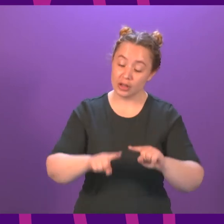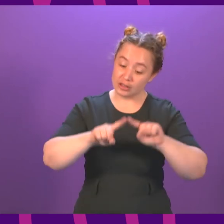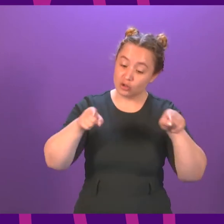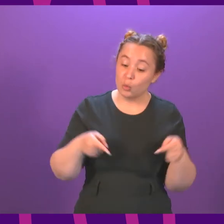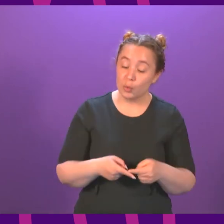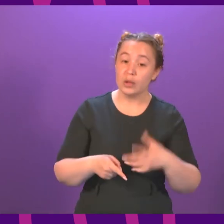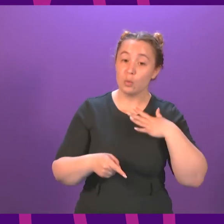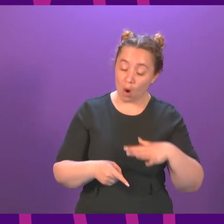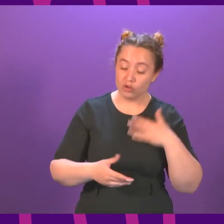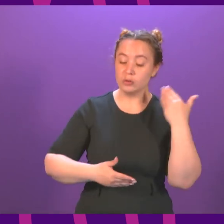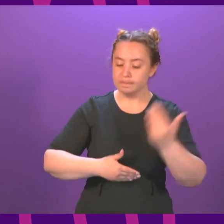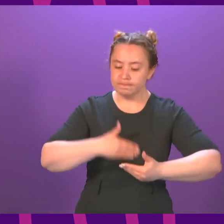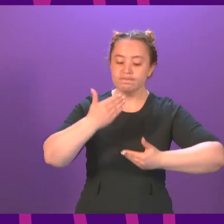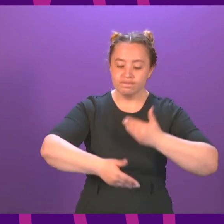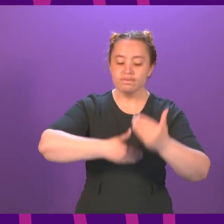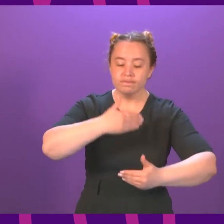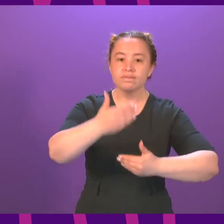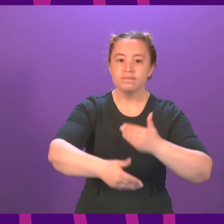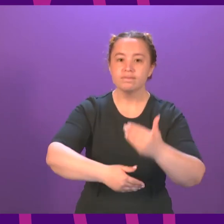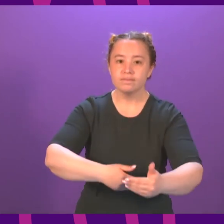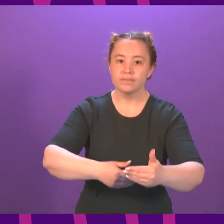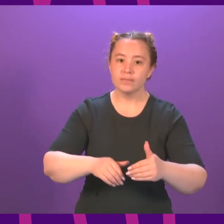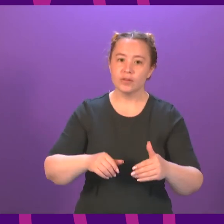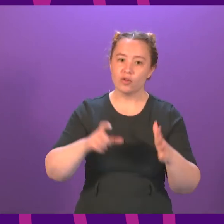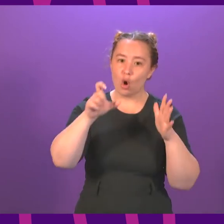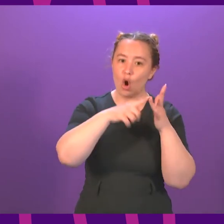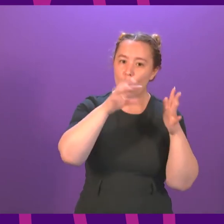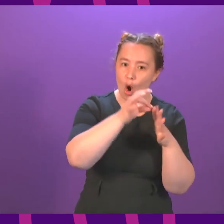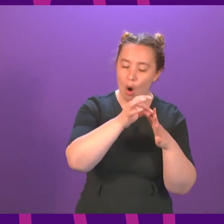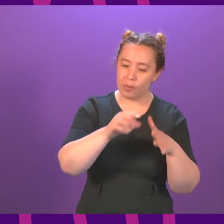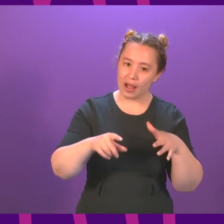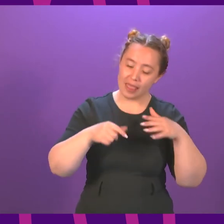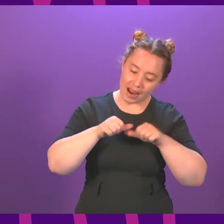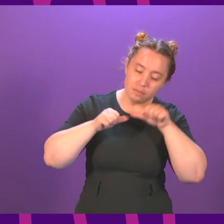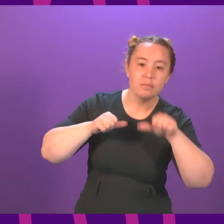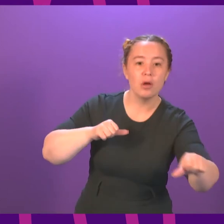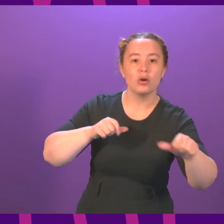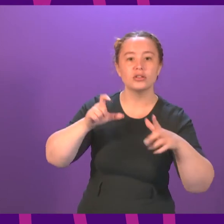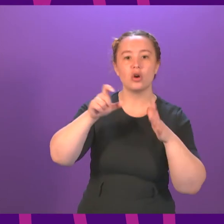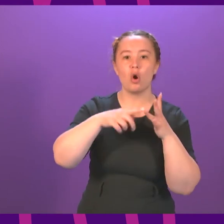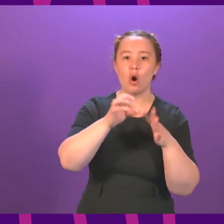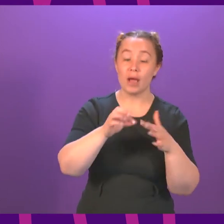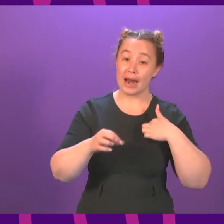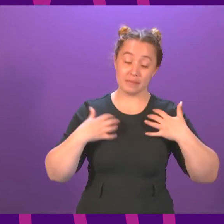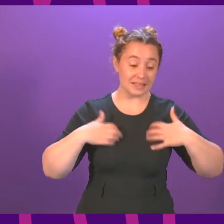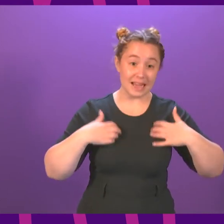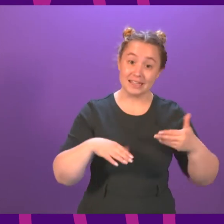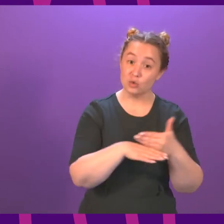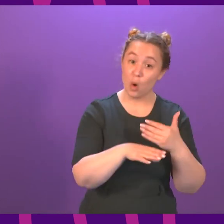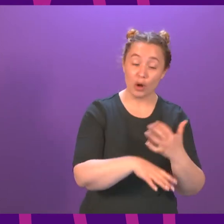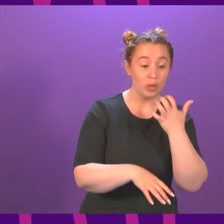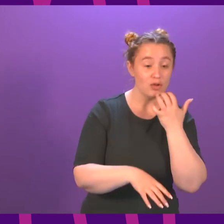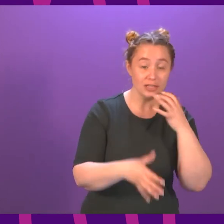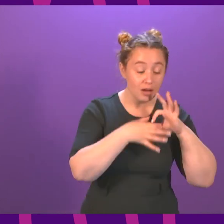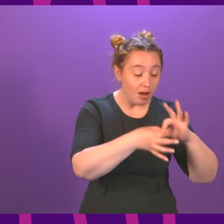get on with that as we lead up to COP and then beyond COP. I very much look forward to working with the Greens and indeed with others across this Chamber